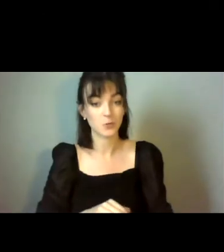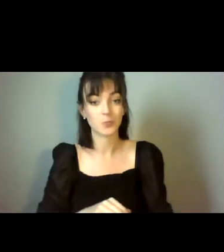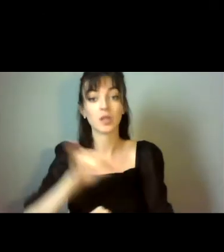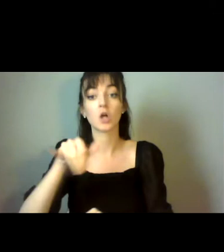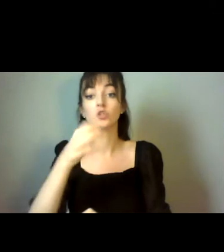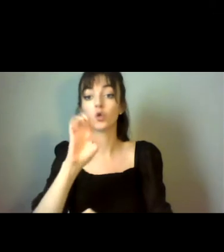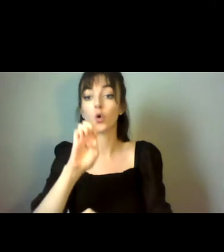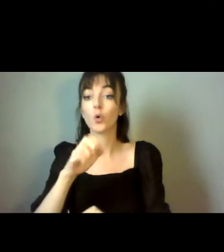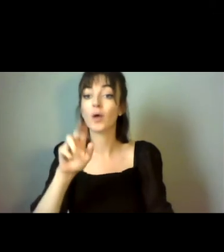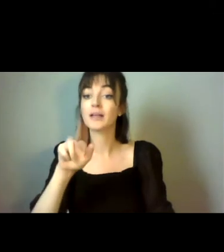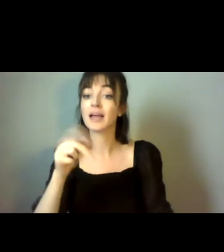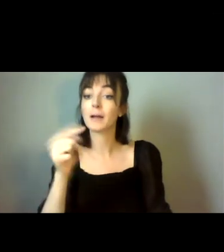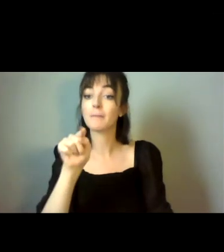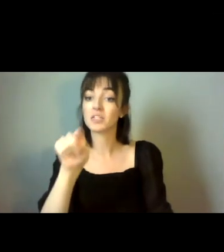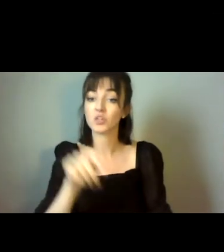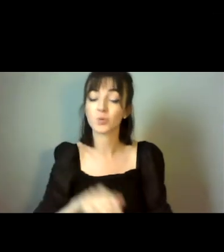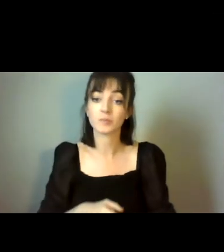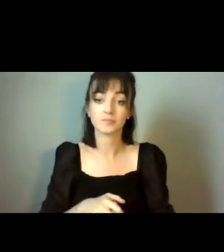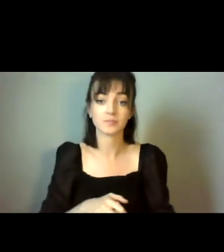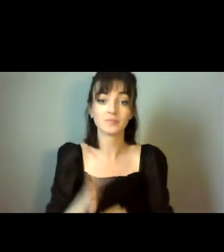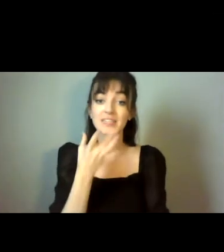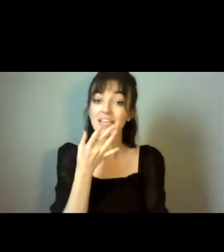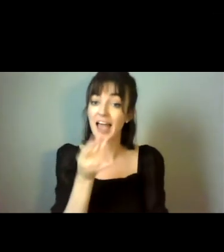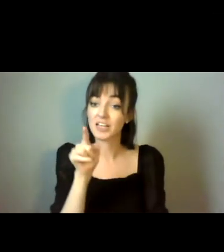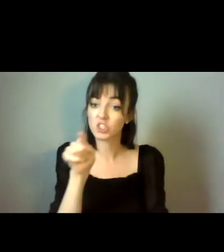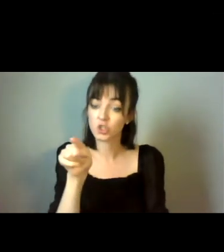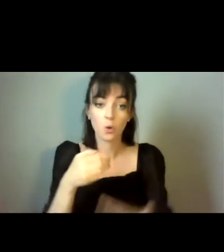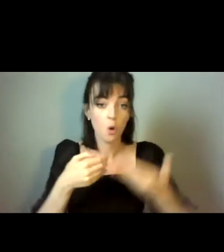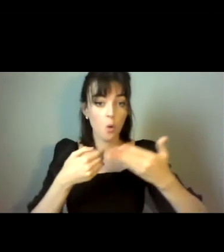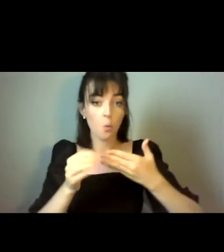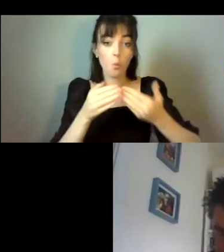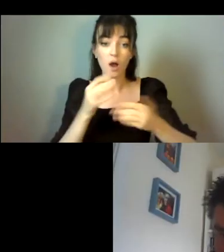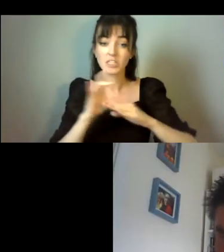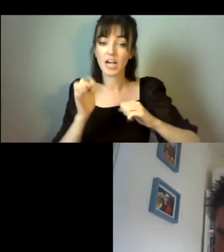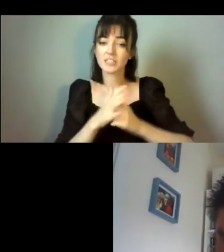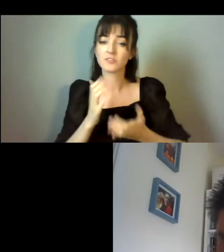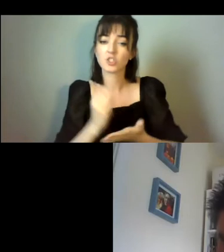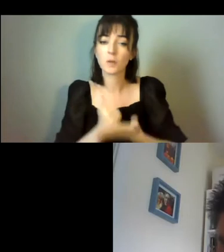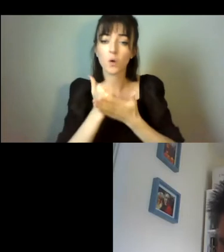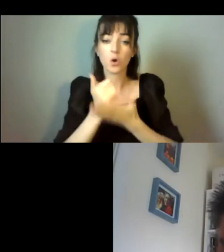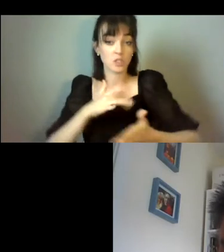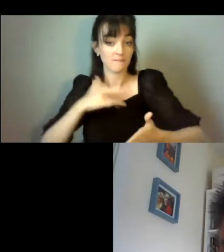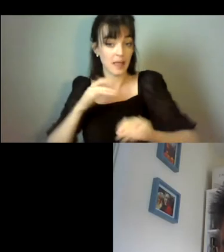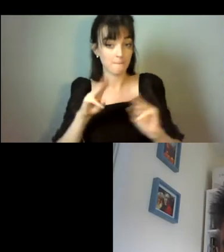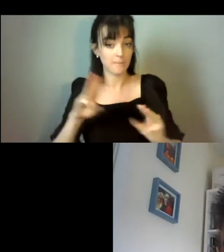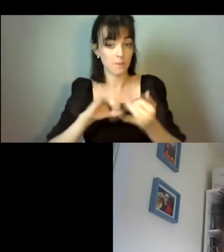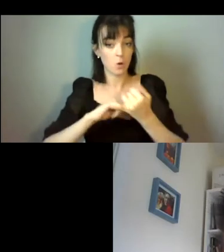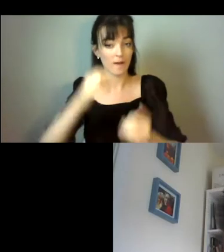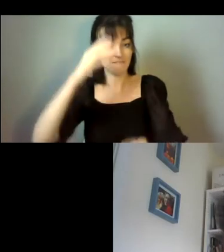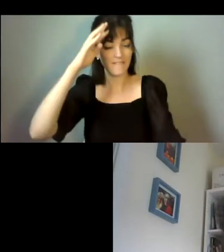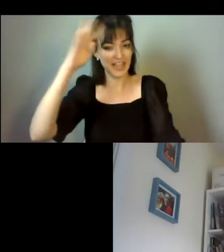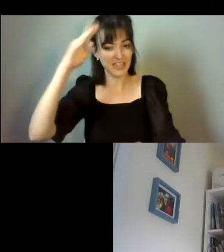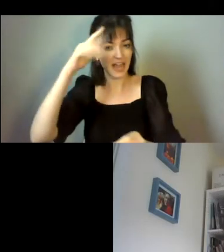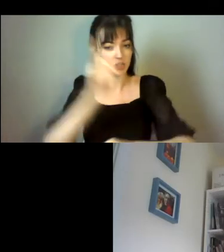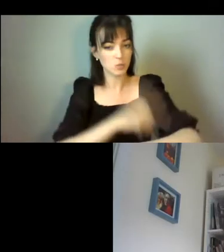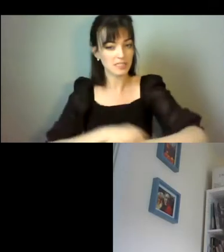I return to you, please, Joe, to ask you what supports you feel people with intellectual disabilities would need to prepare for